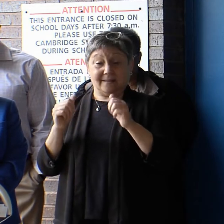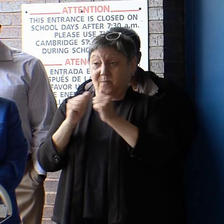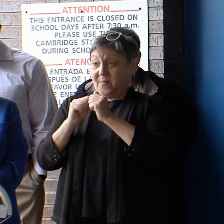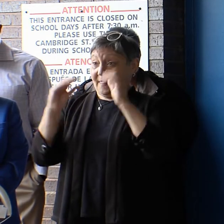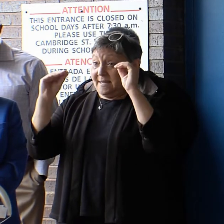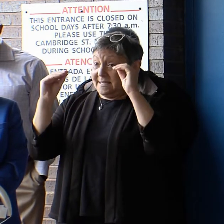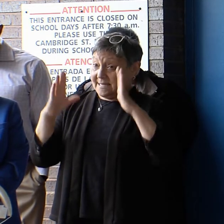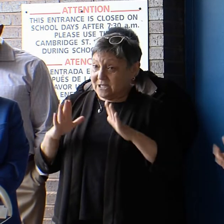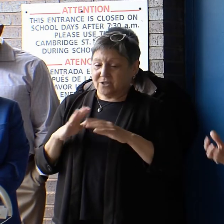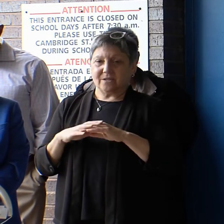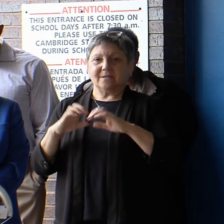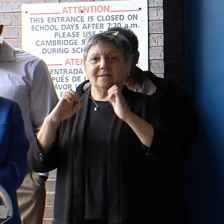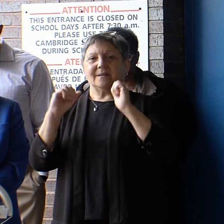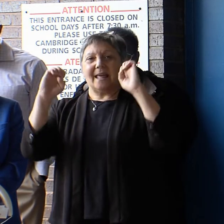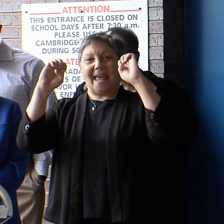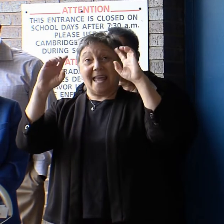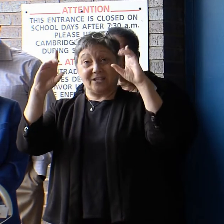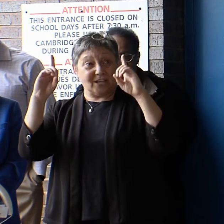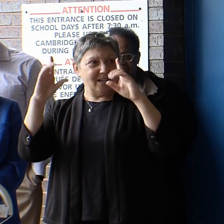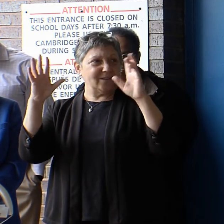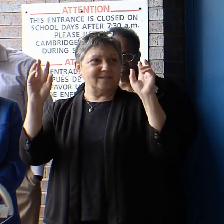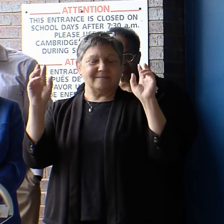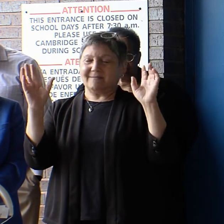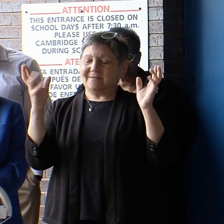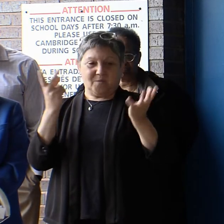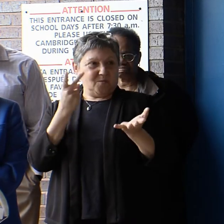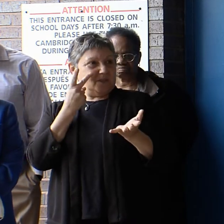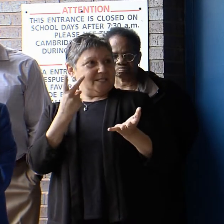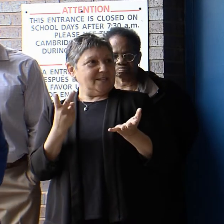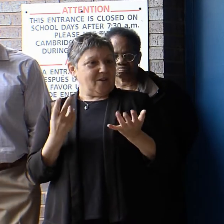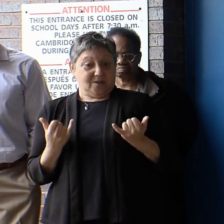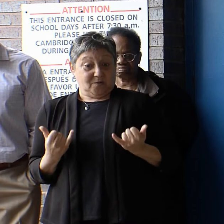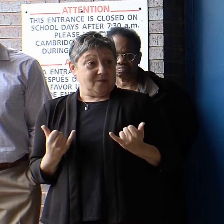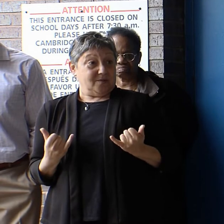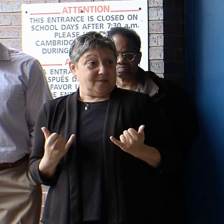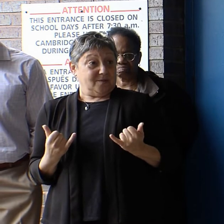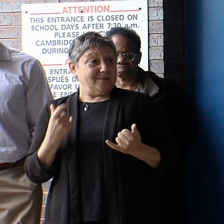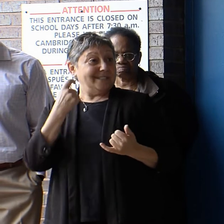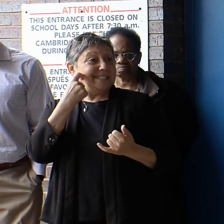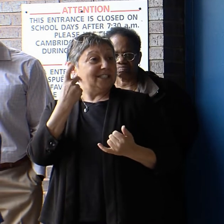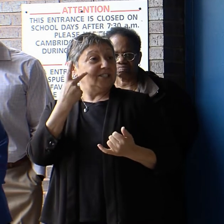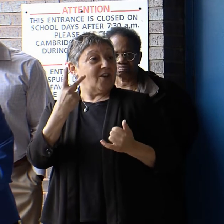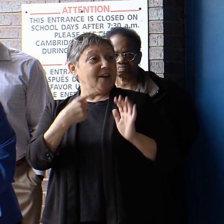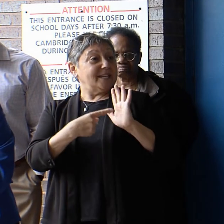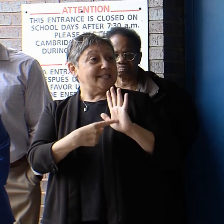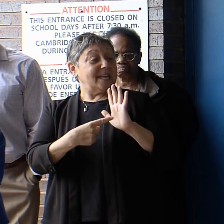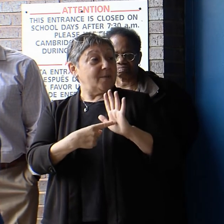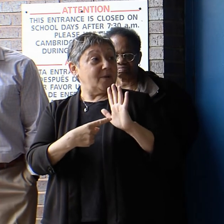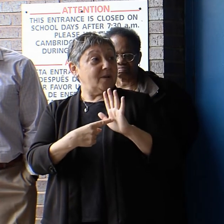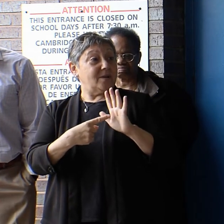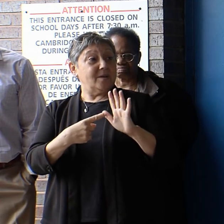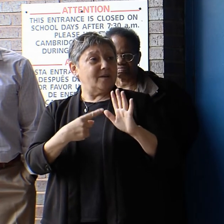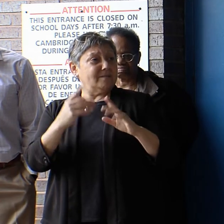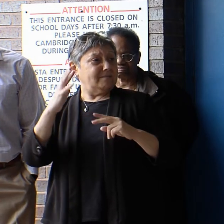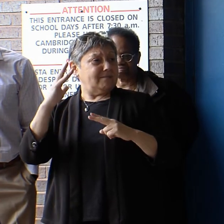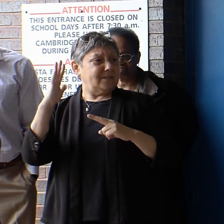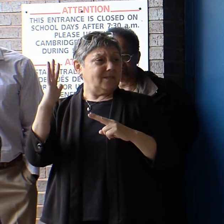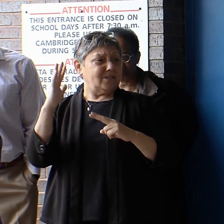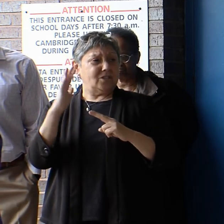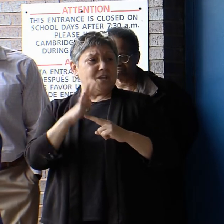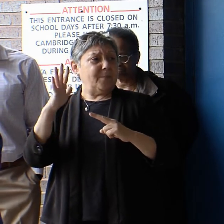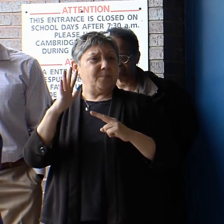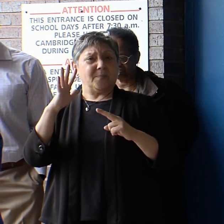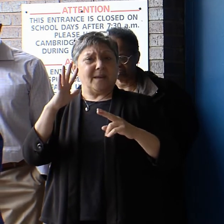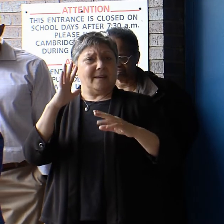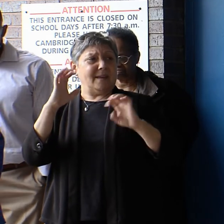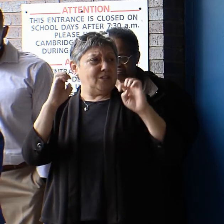who are holding up the world. We saw incredible examples of the world-class education that is happening